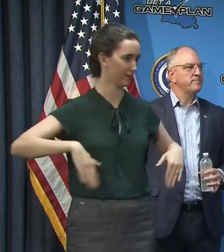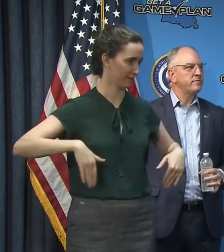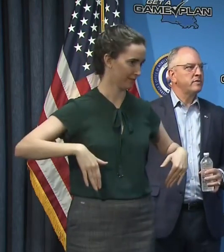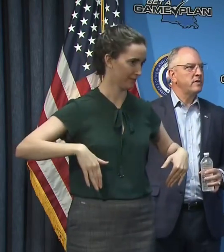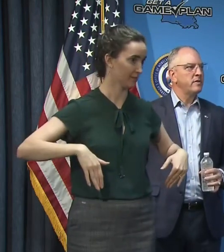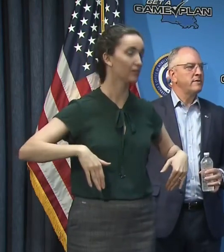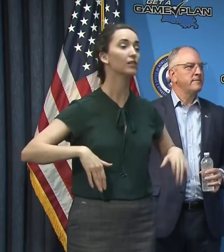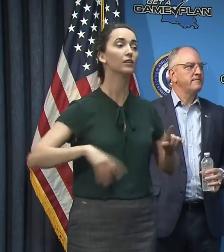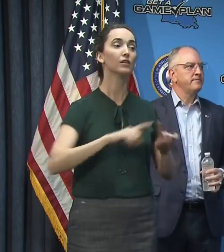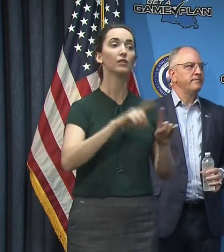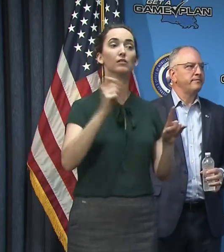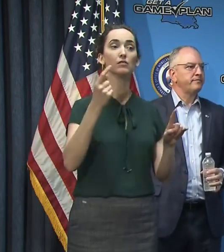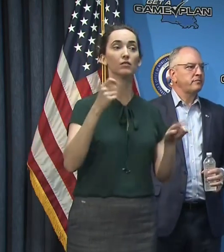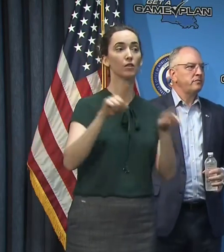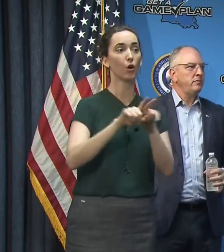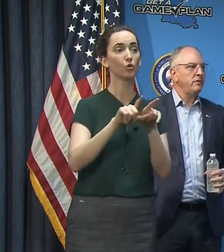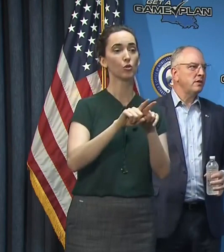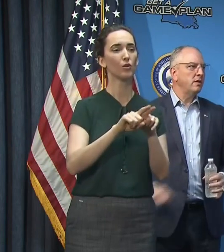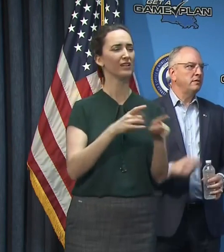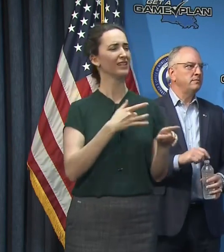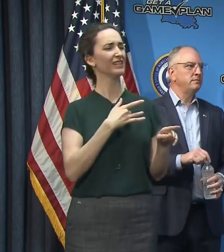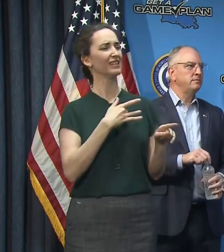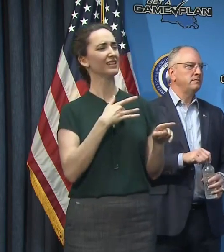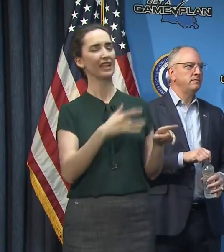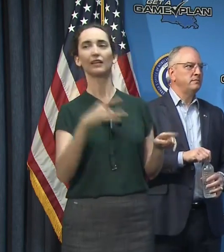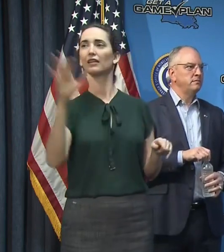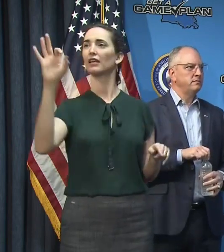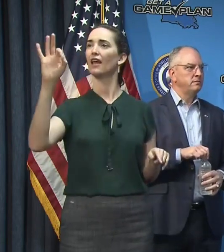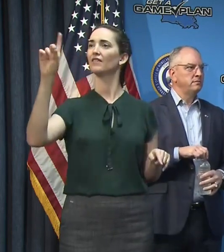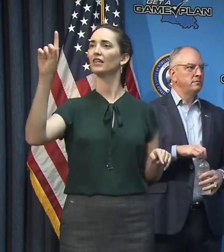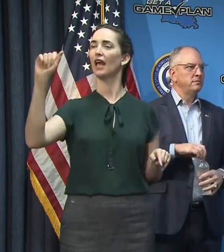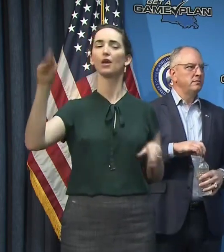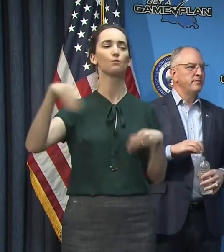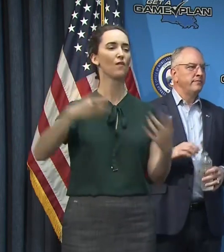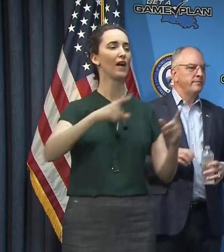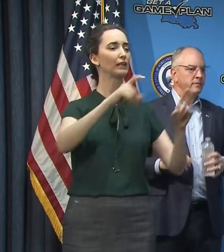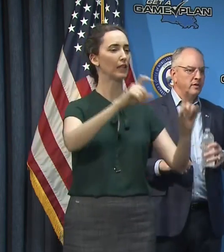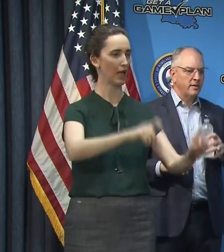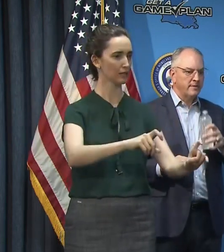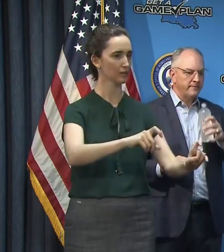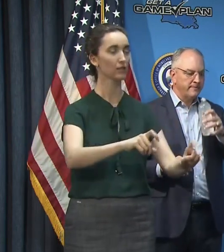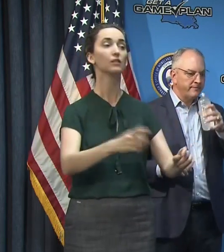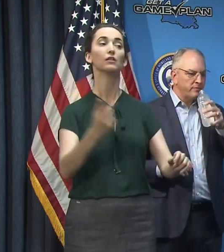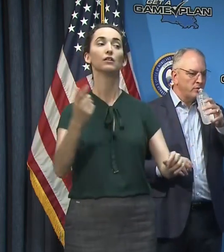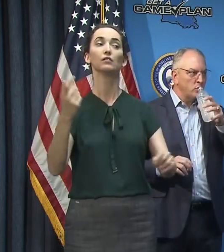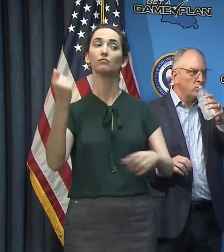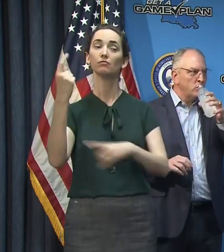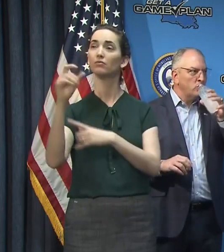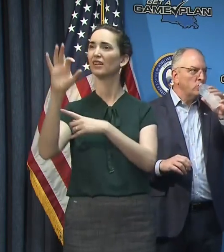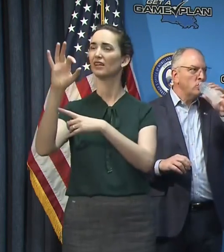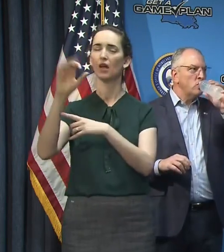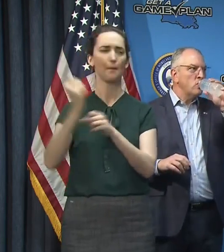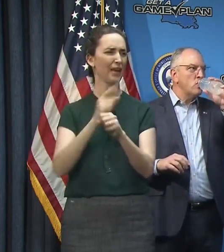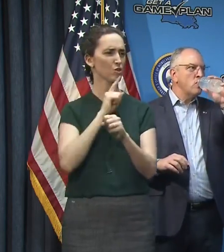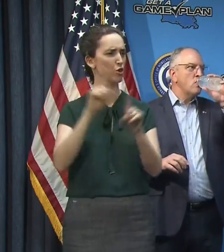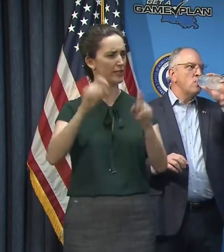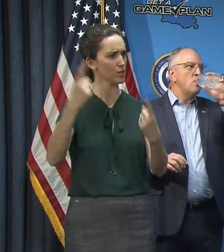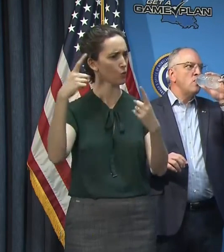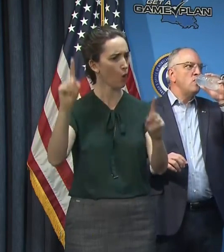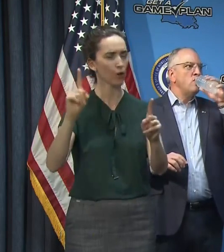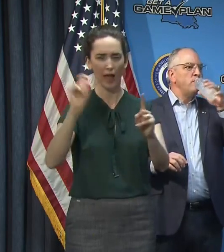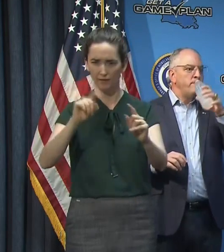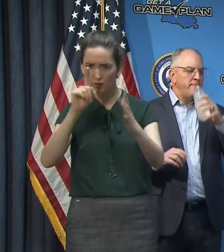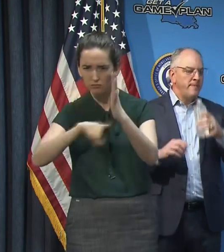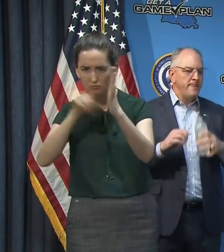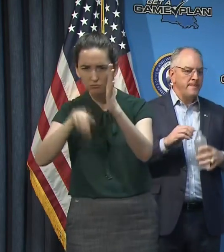don't have the same system for vetting those tests that we usually relied on, where the FDA would put a test through, you know, long periods of, of rigorous testing before we would be